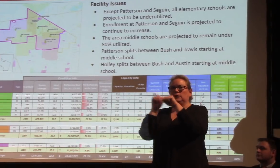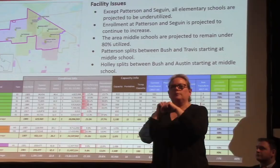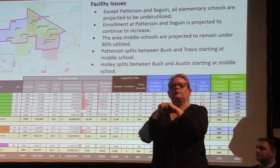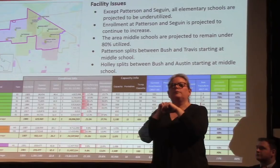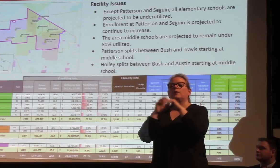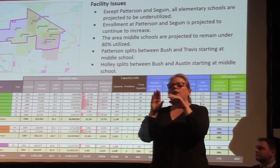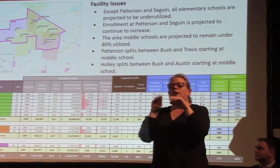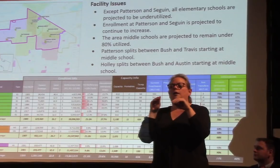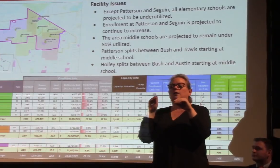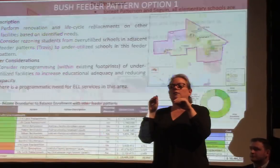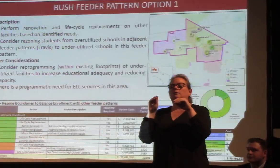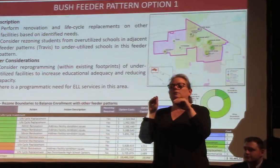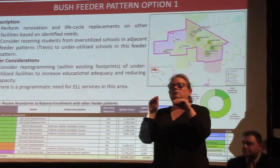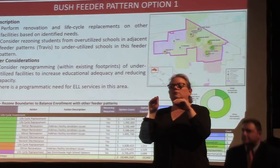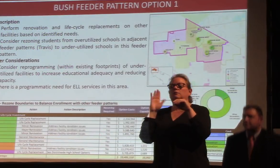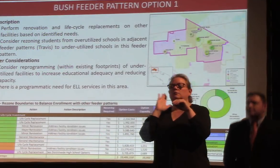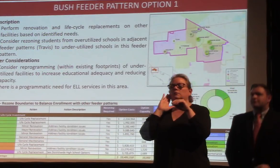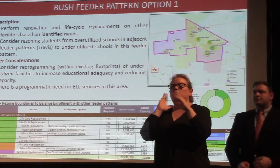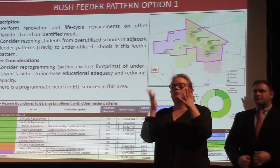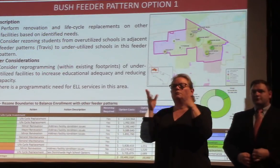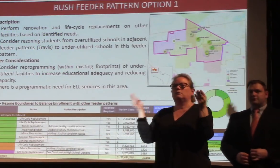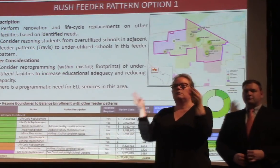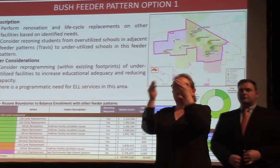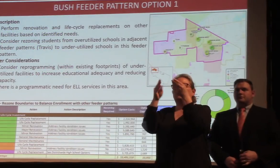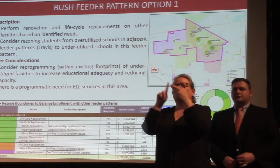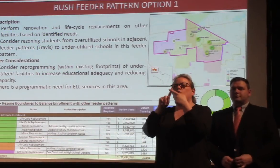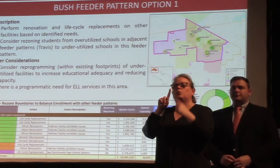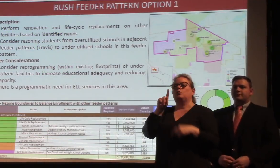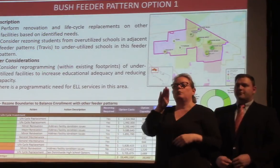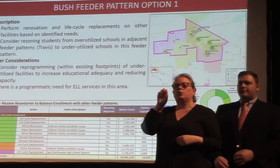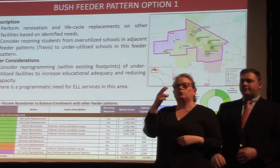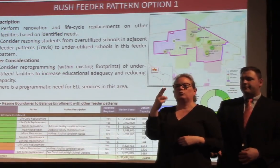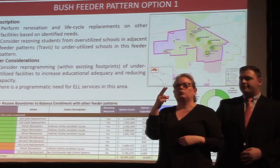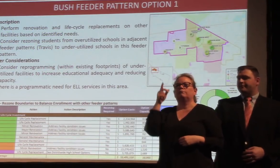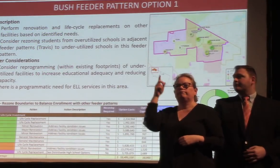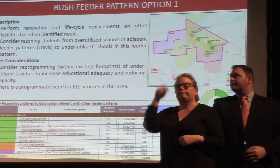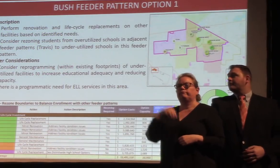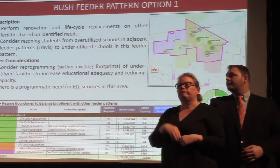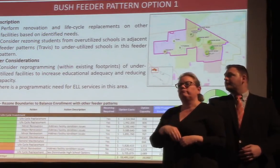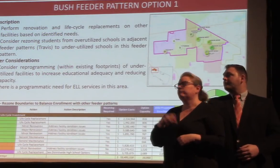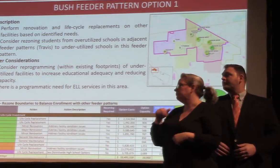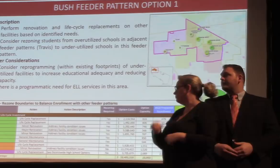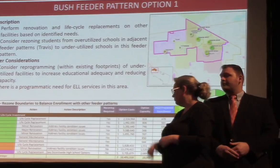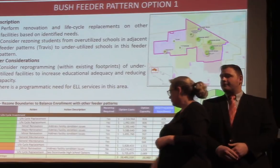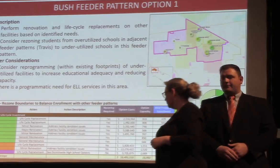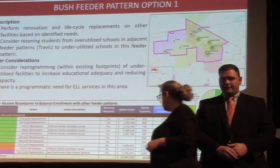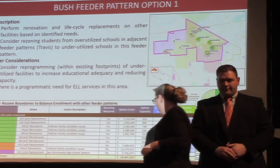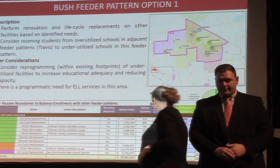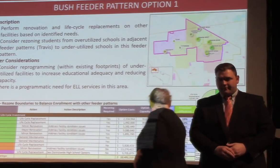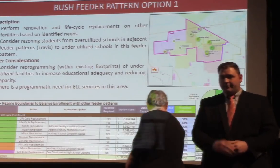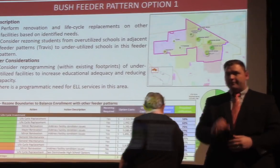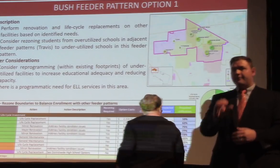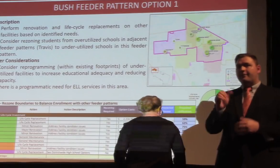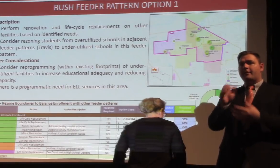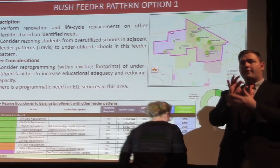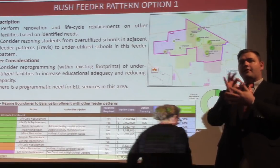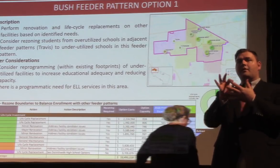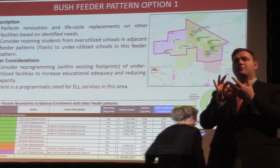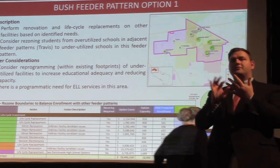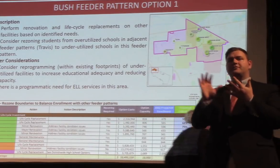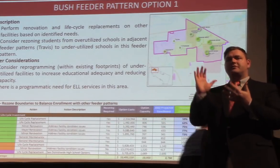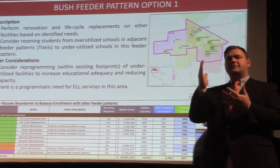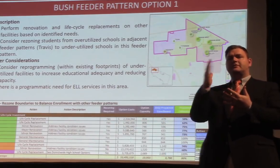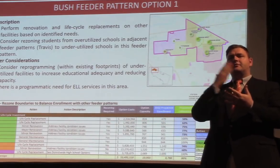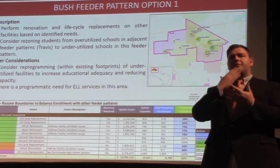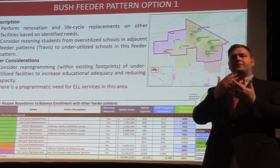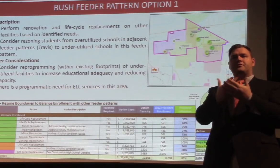and Austin starting at middle school. Our options in this area, our facilities are in relatively good condition. This is a relatively new area.